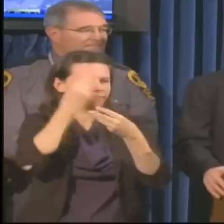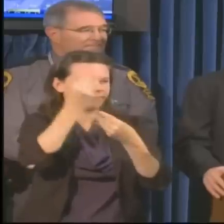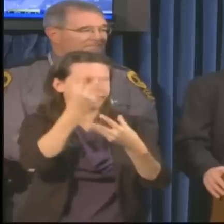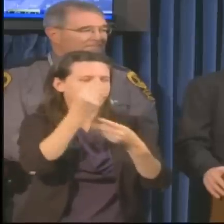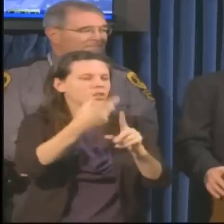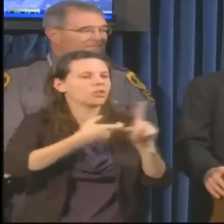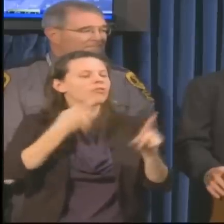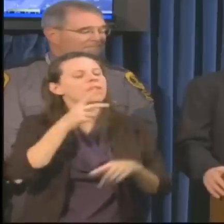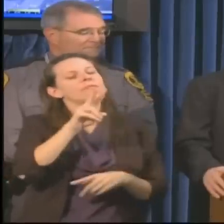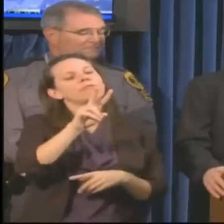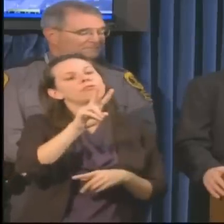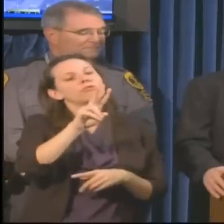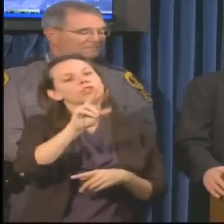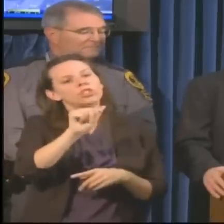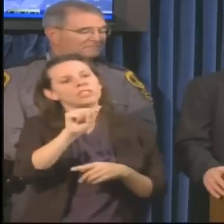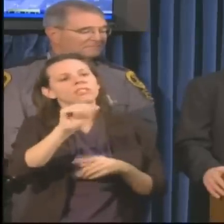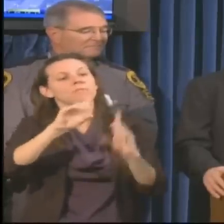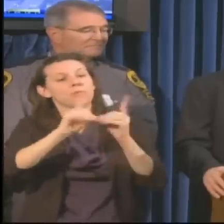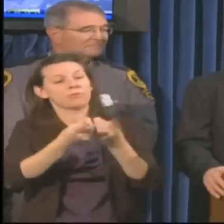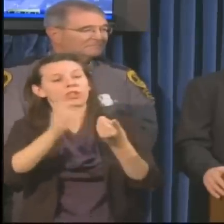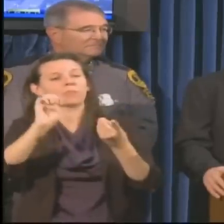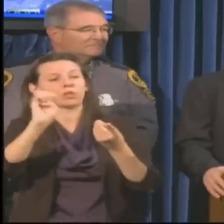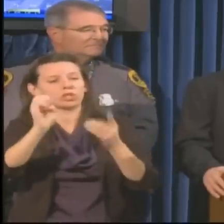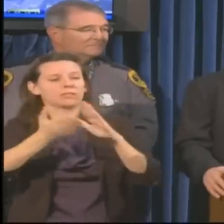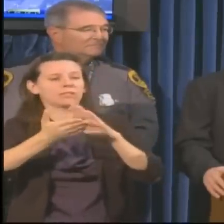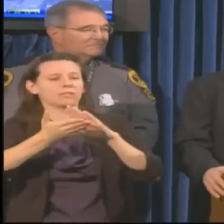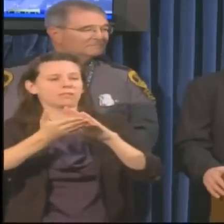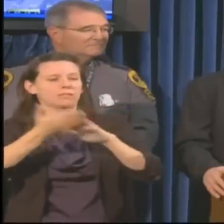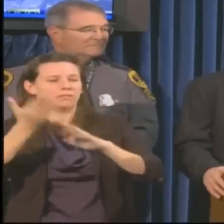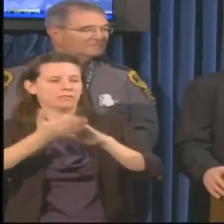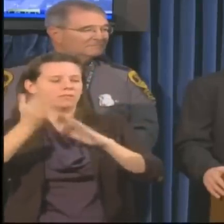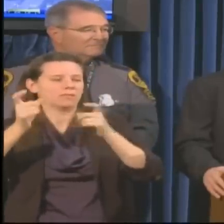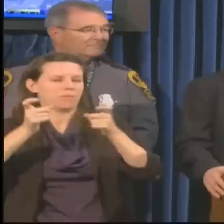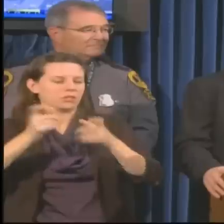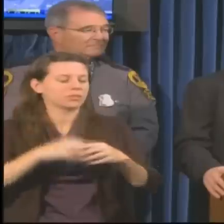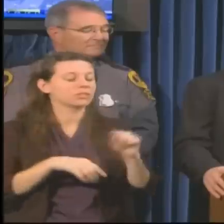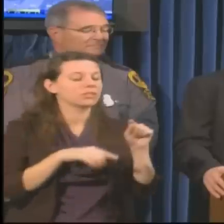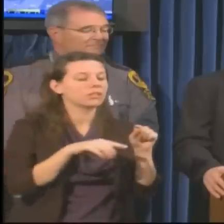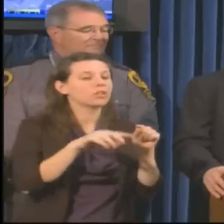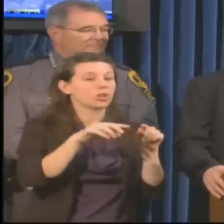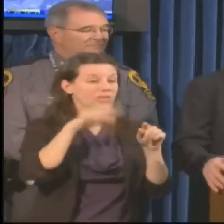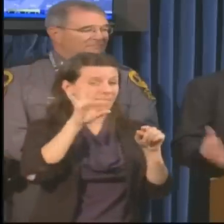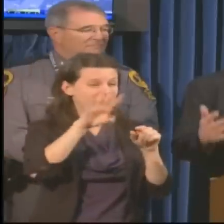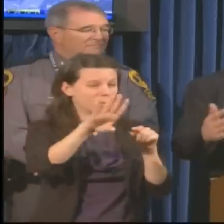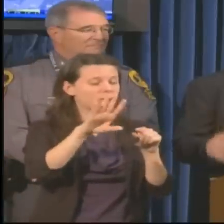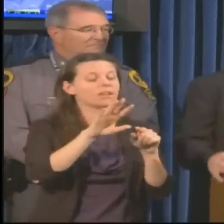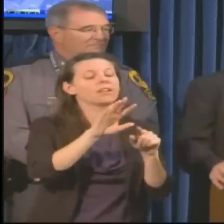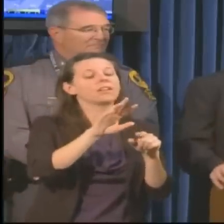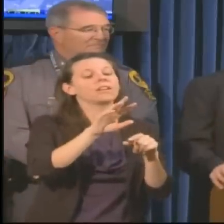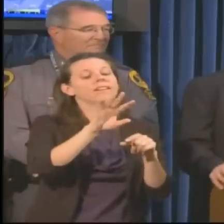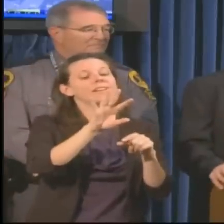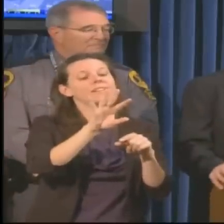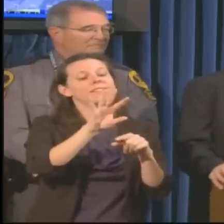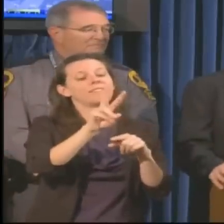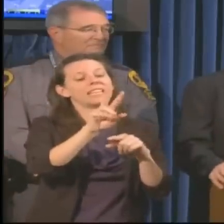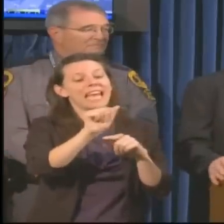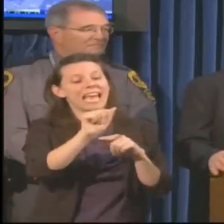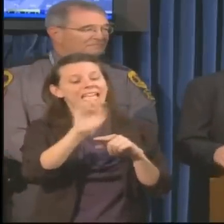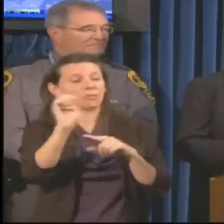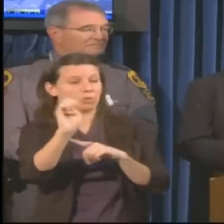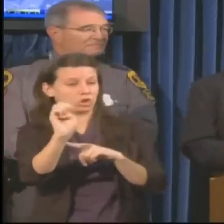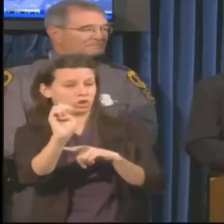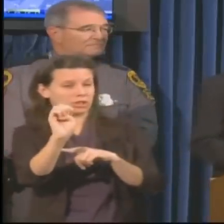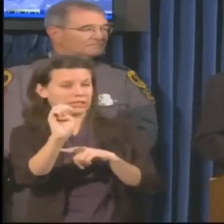We have a Facebook page for the Department of Emergency Management at VA Emergency. And then, as I mentioned, the 5-1-1